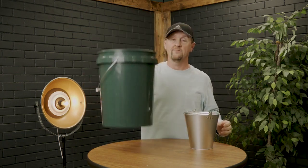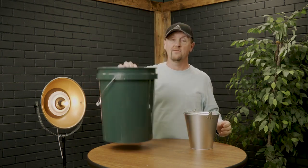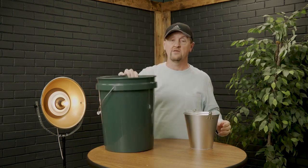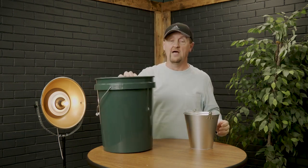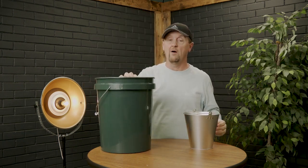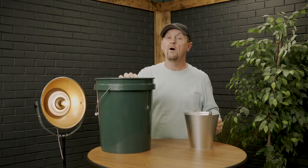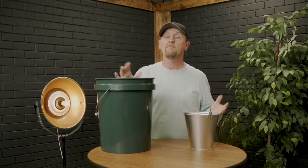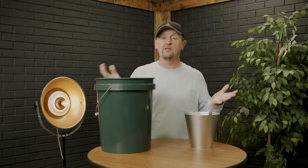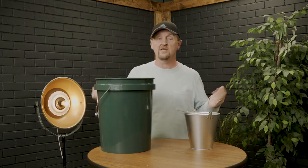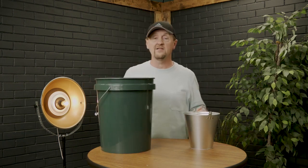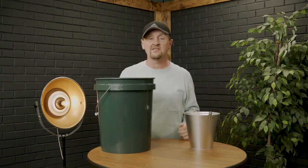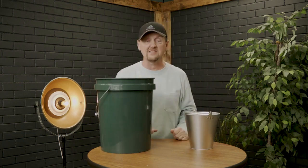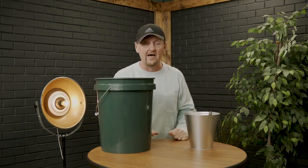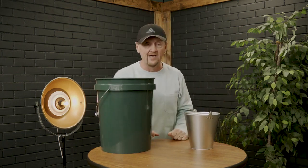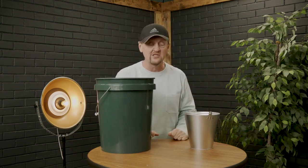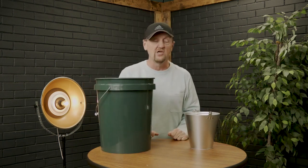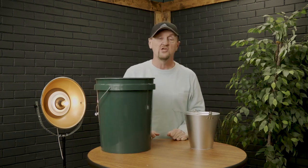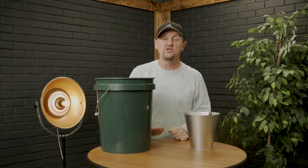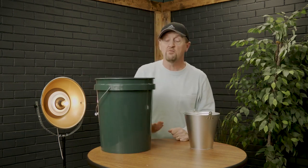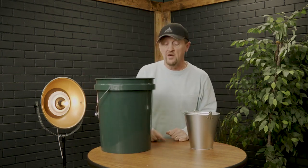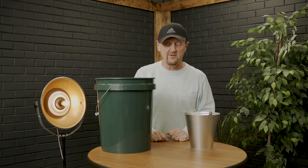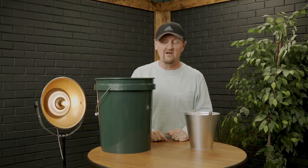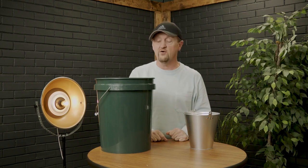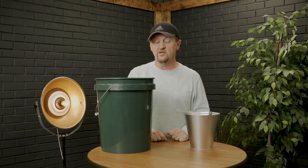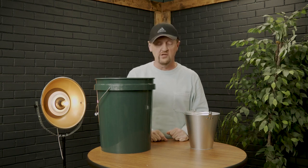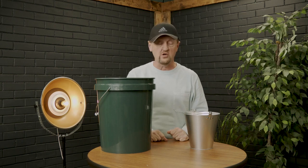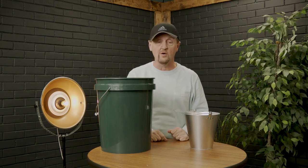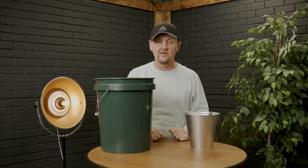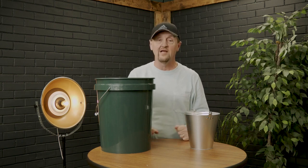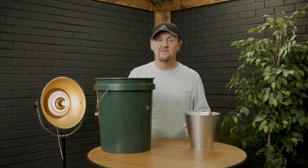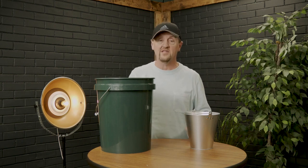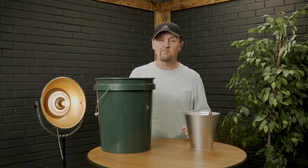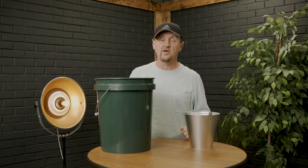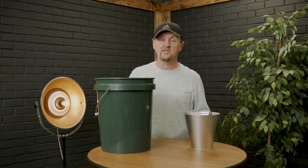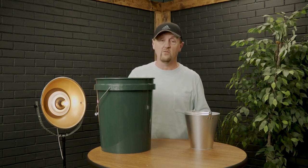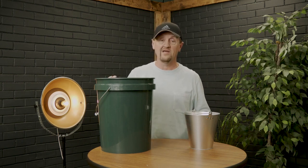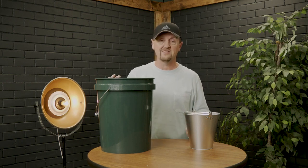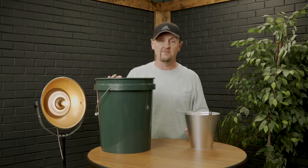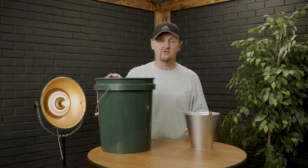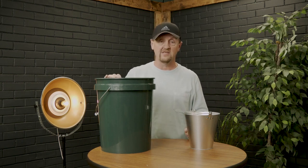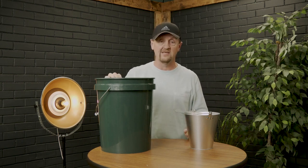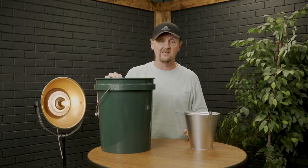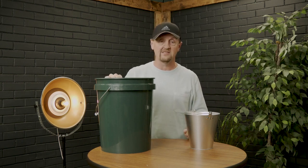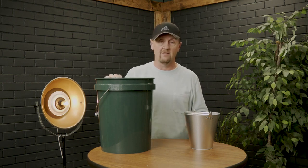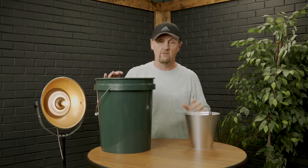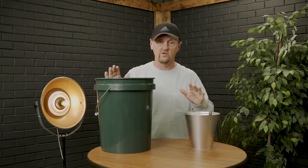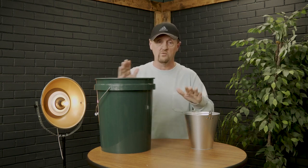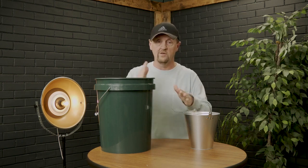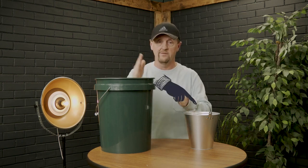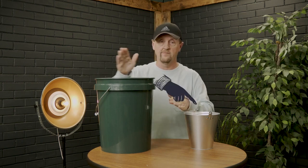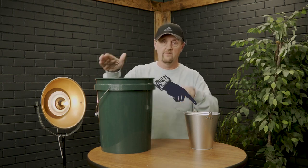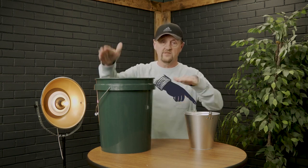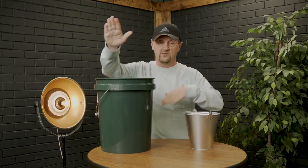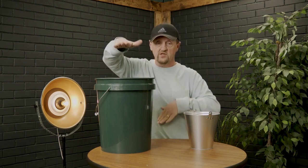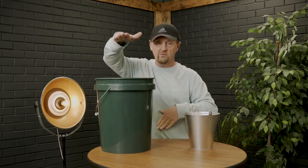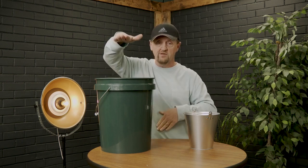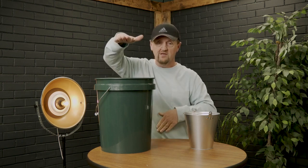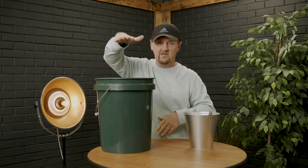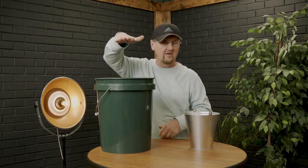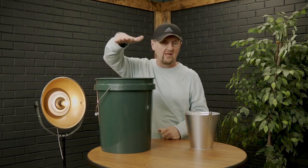now by looking at the size you probably have already determined that the bucket that weighs the most is which one is it this one give me